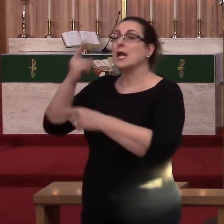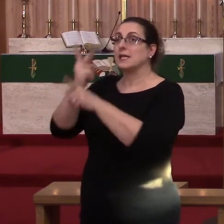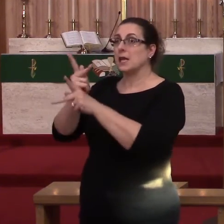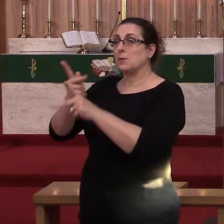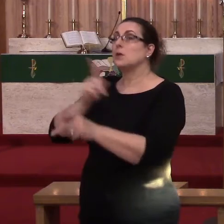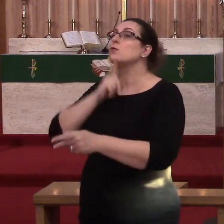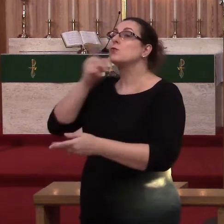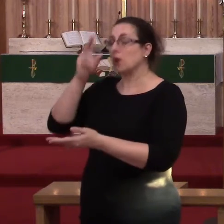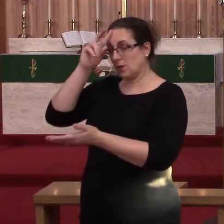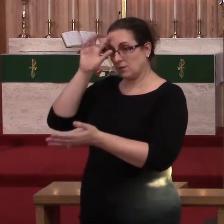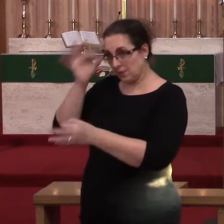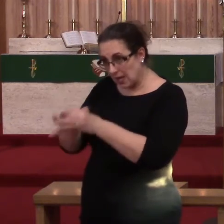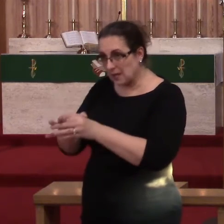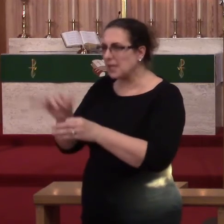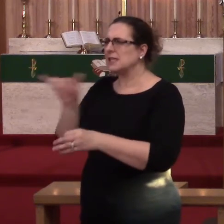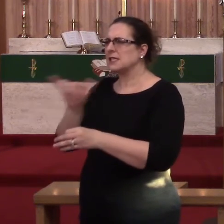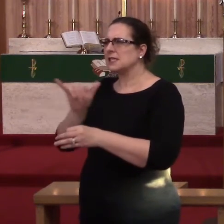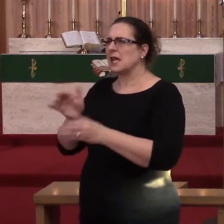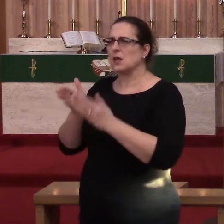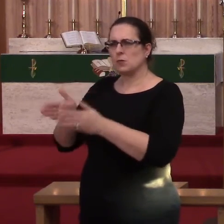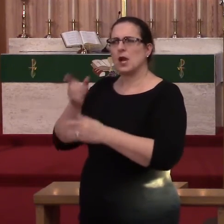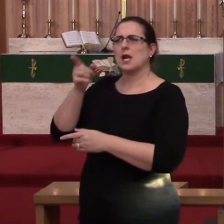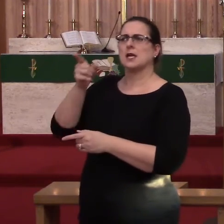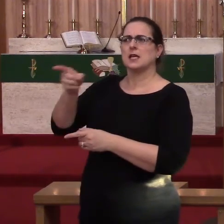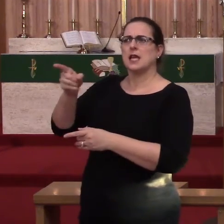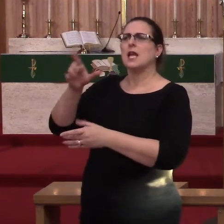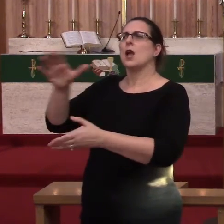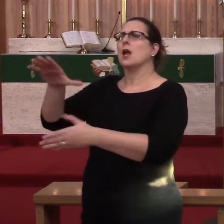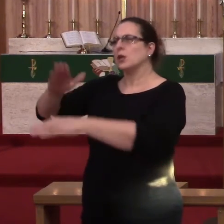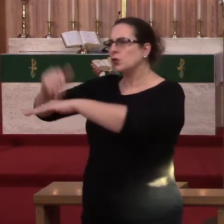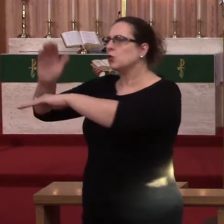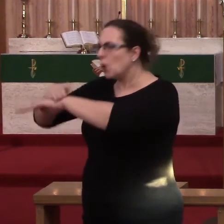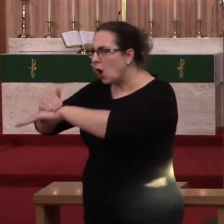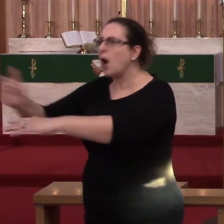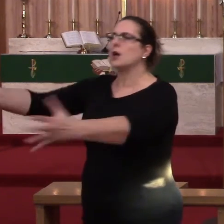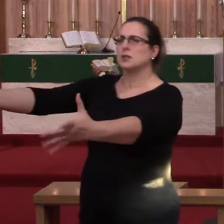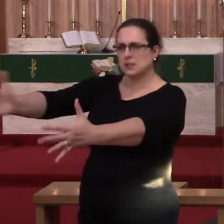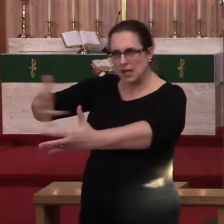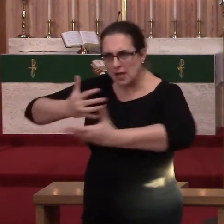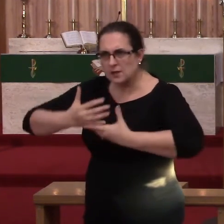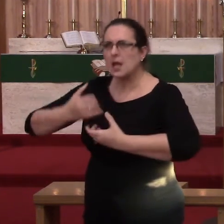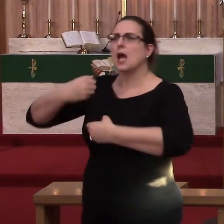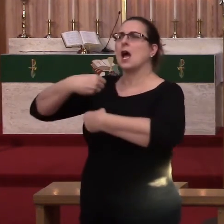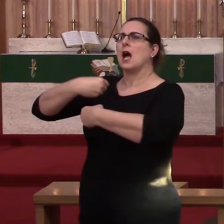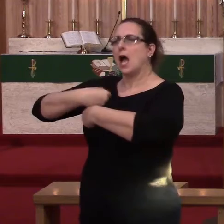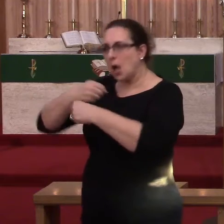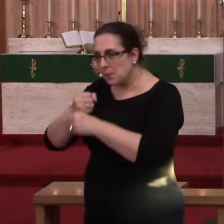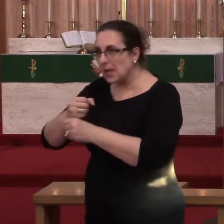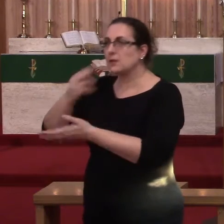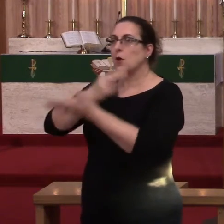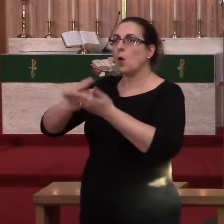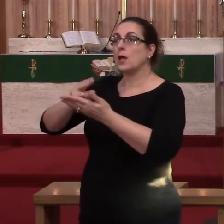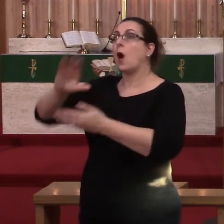In the same way, he draws, scatters, enlightens, and sanctifies the whole Christian church honor.